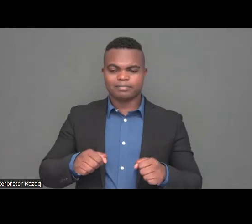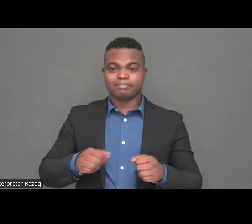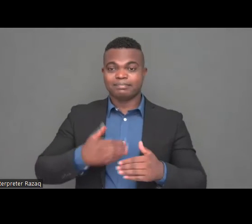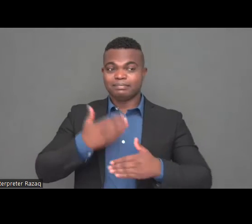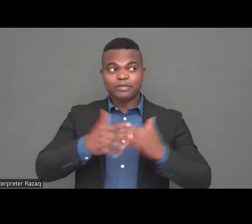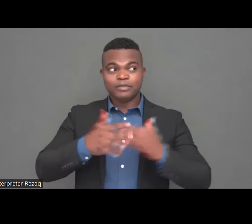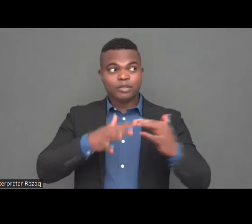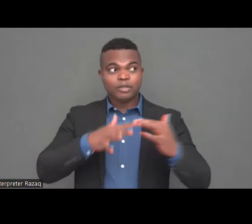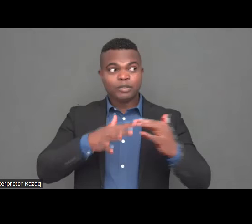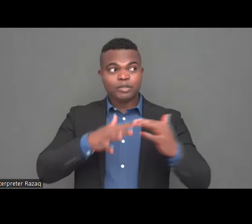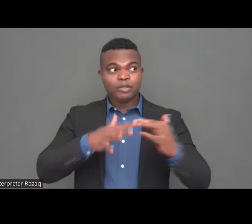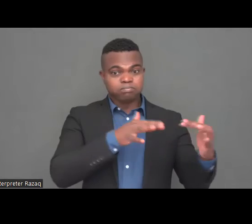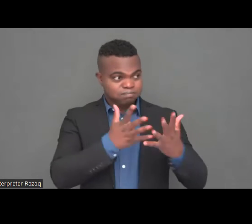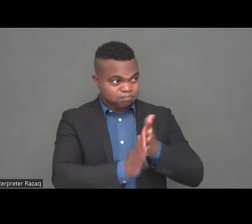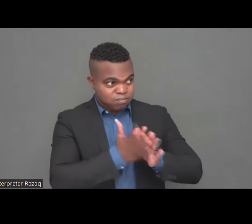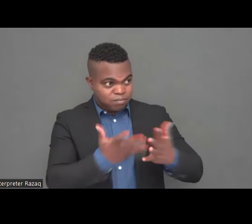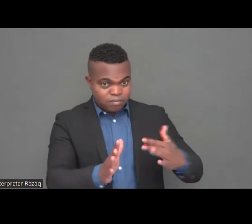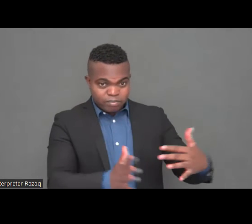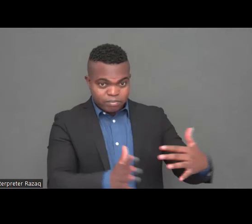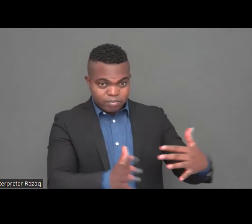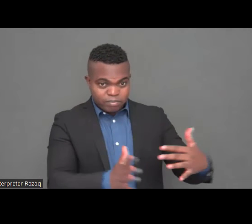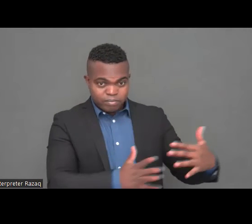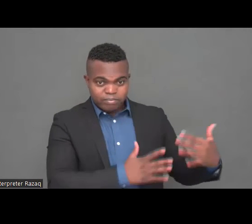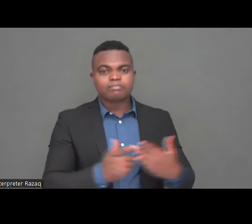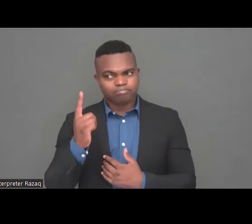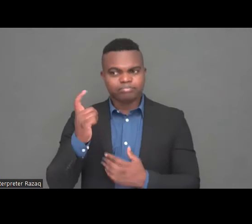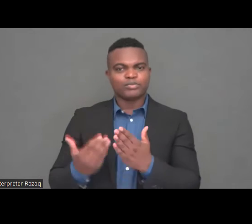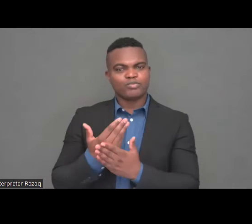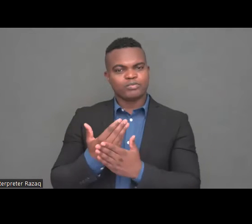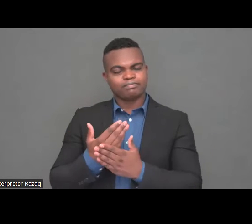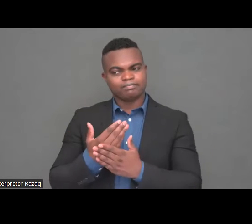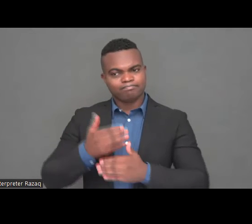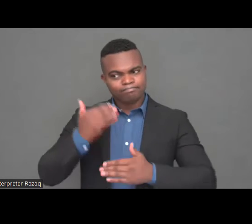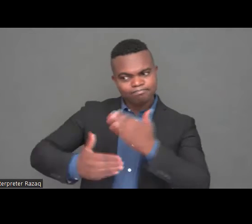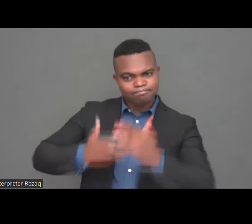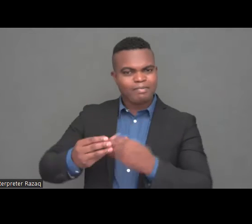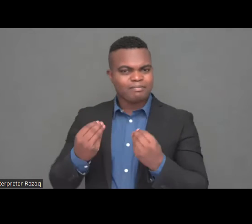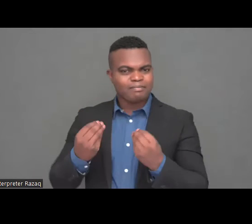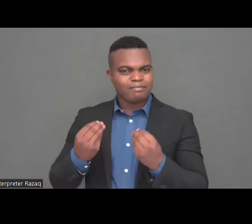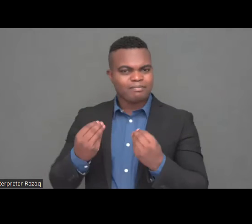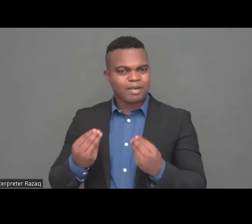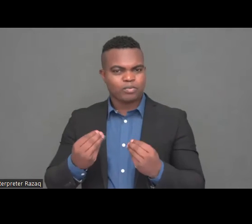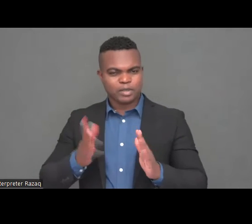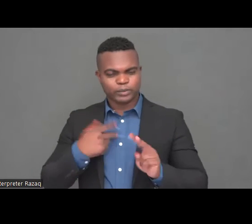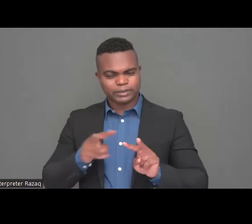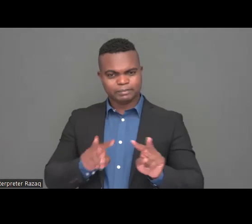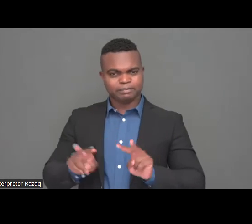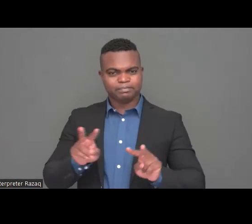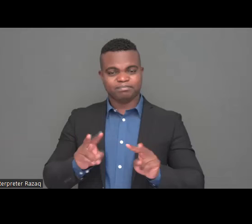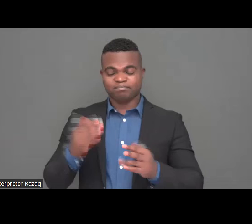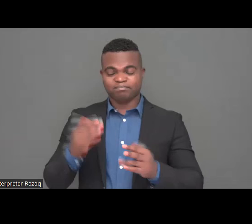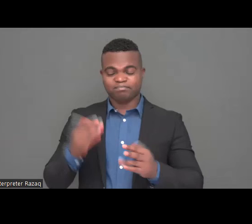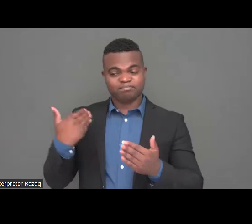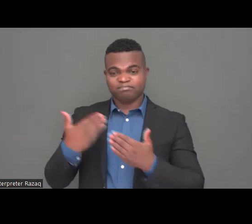Another thing, which is not unfortunately sold by our authorities in the COVID